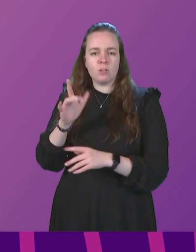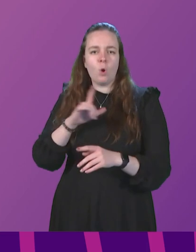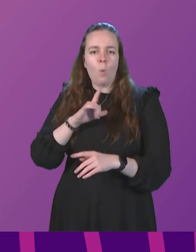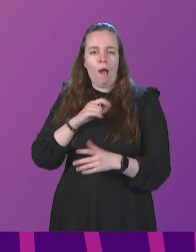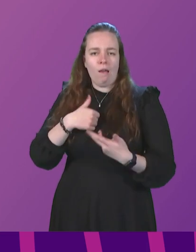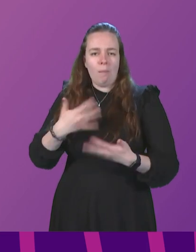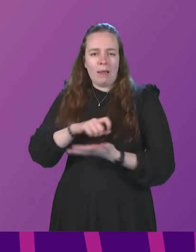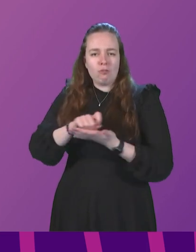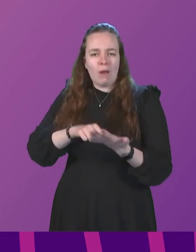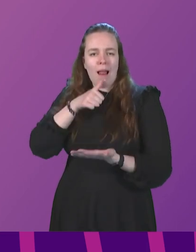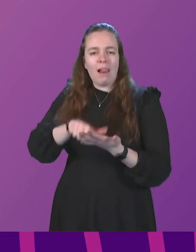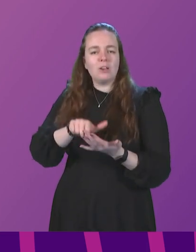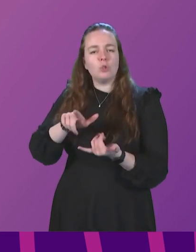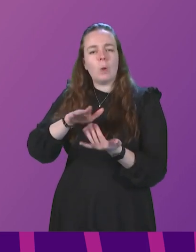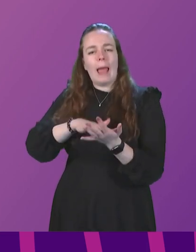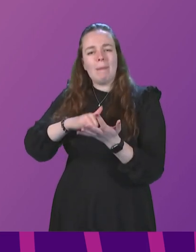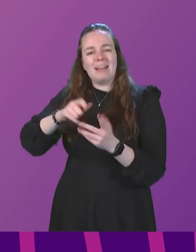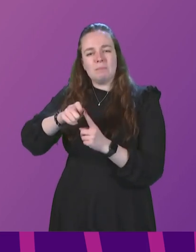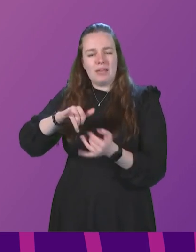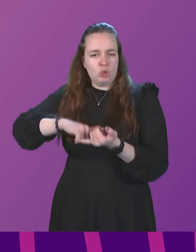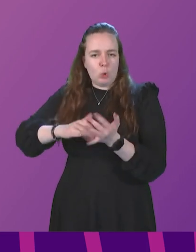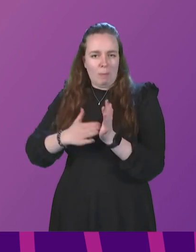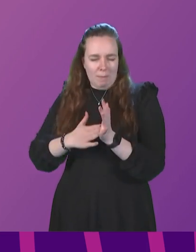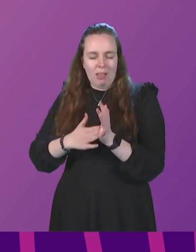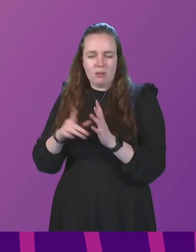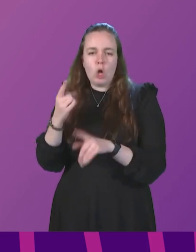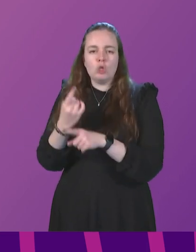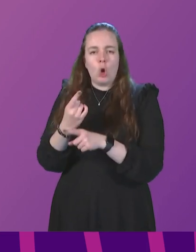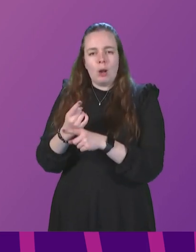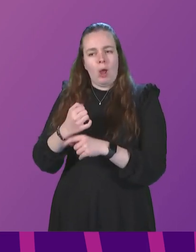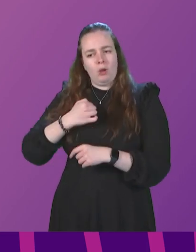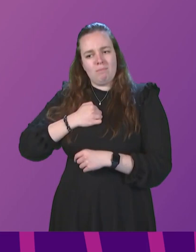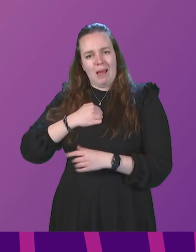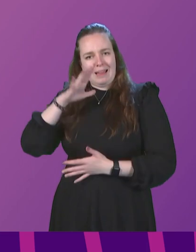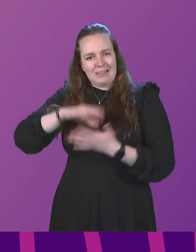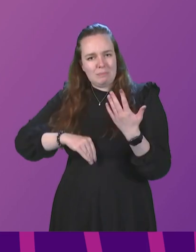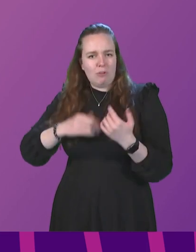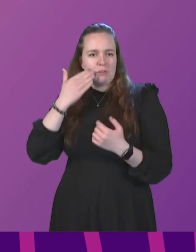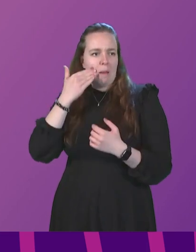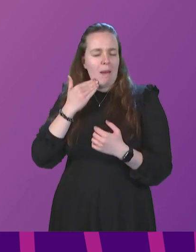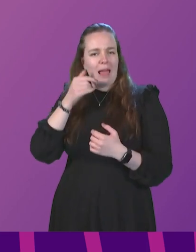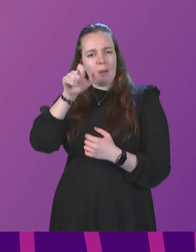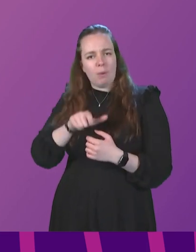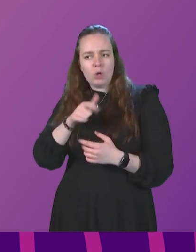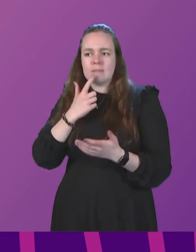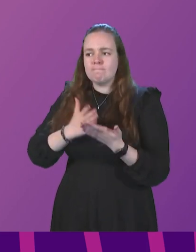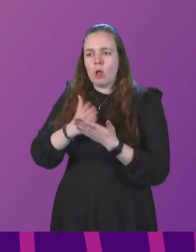MSP Stuart McMillan about my experiences as a black mixed race person navigating Scottish schools.